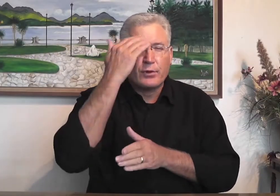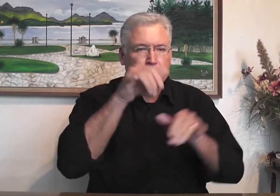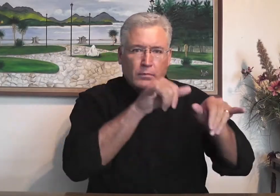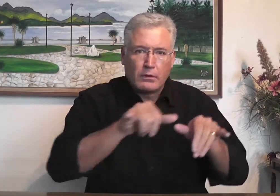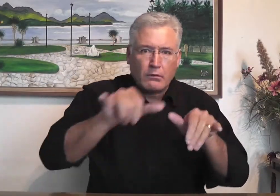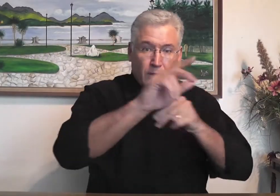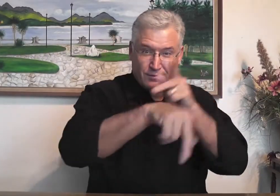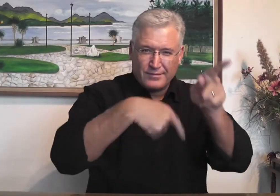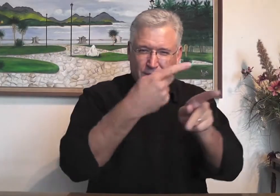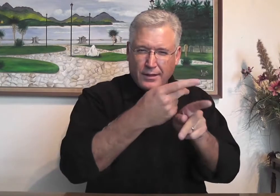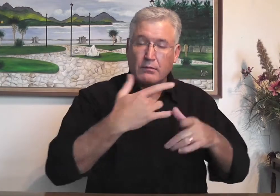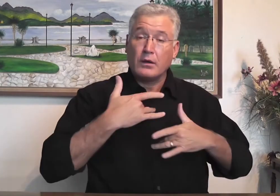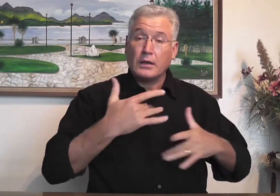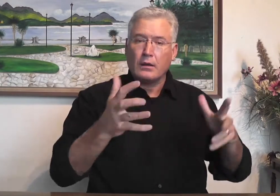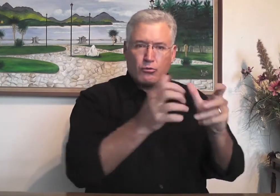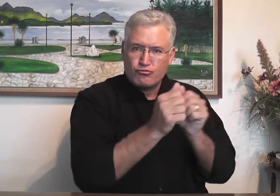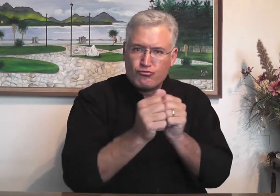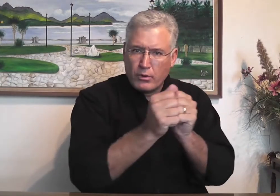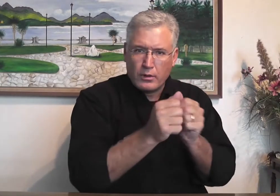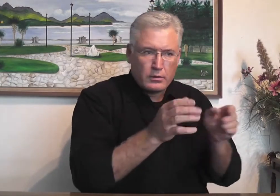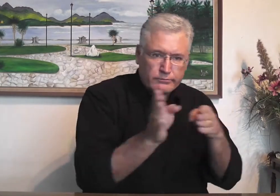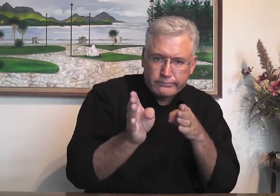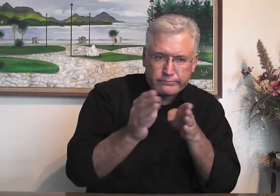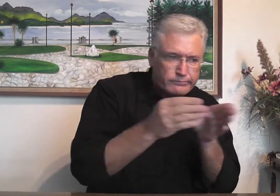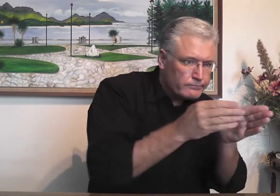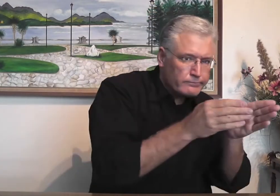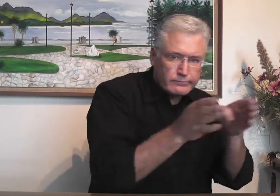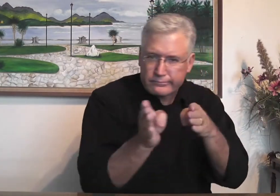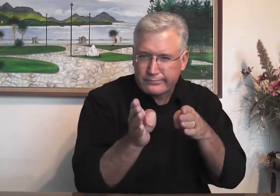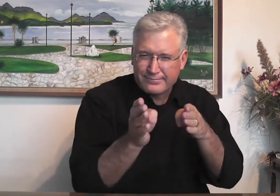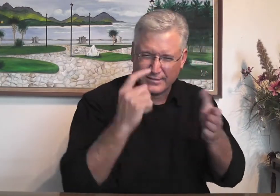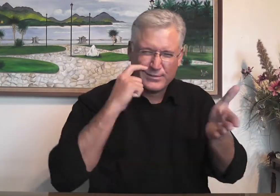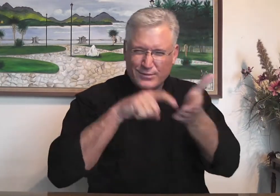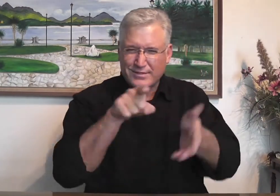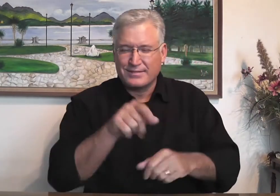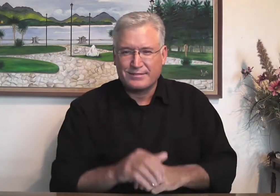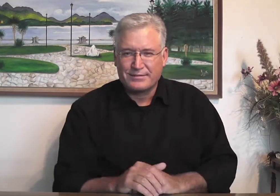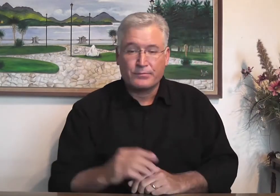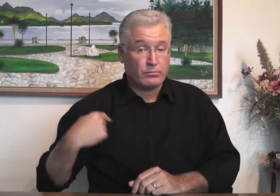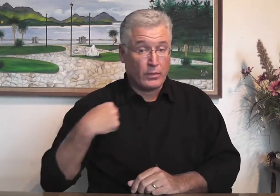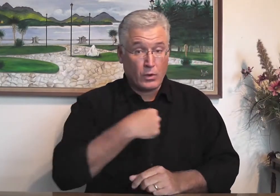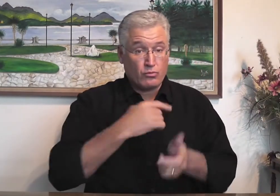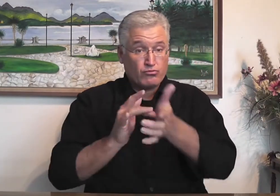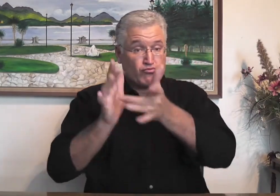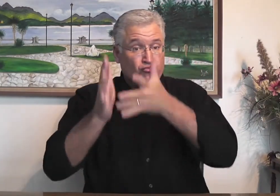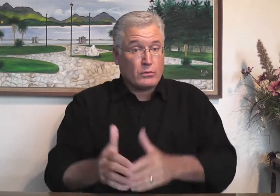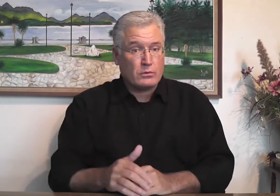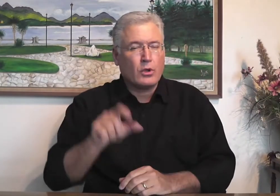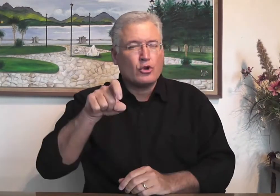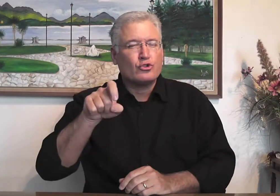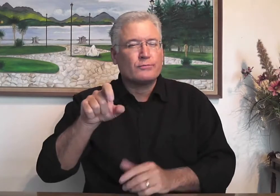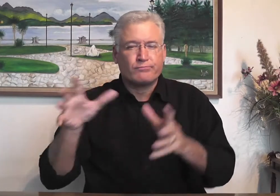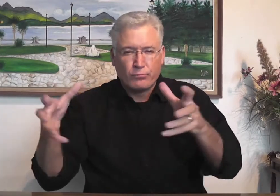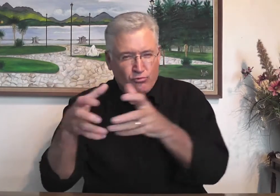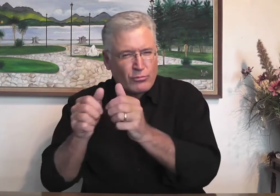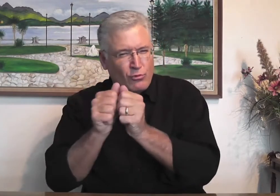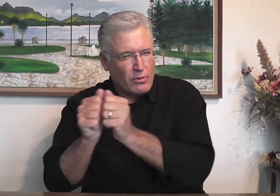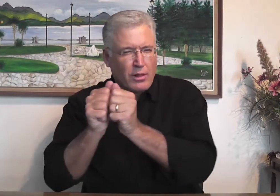on the right way, according to the Bible. People, fish, swim in a school and you notice they tend to stay together and Christians,